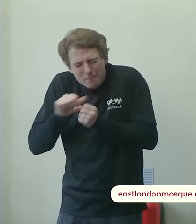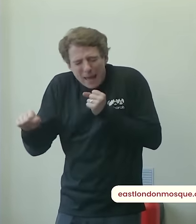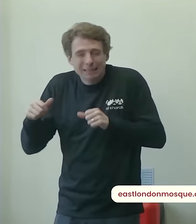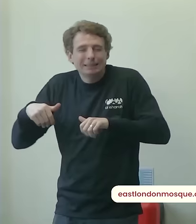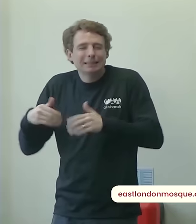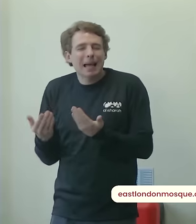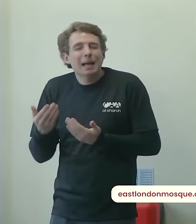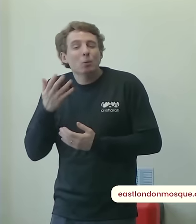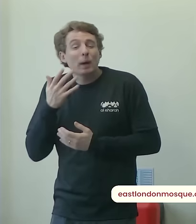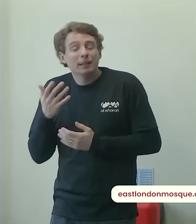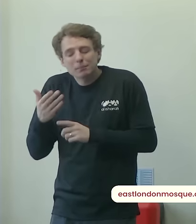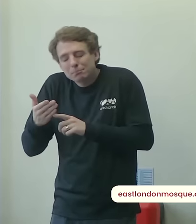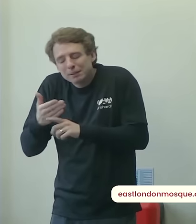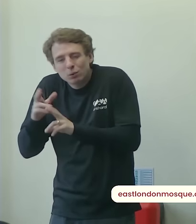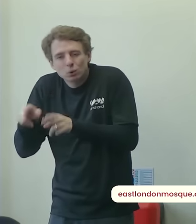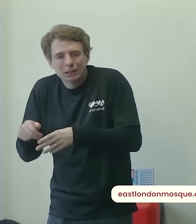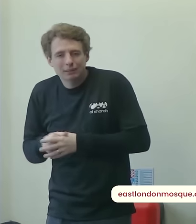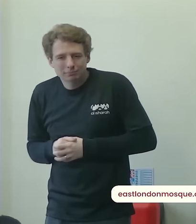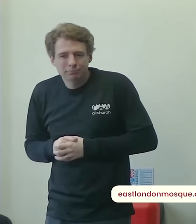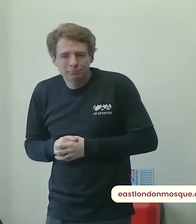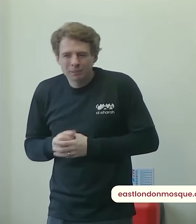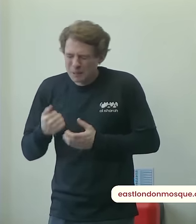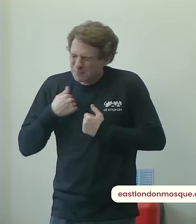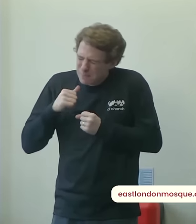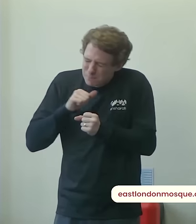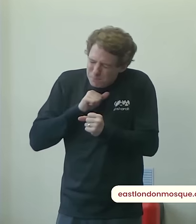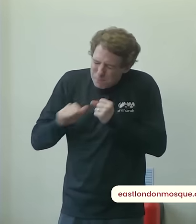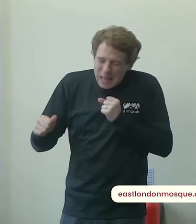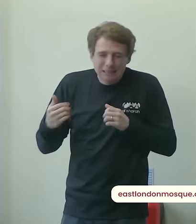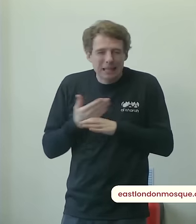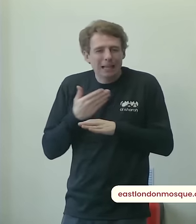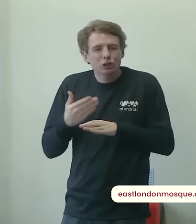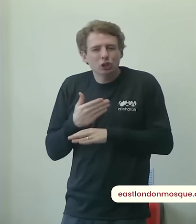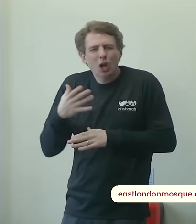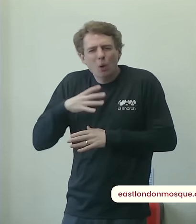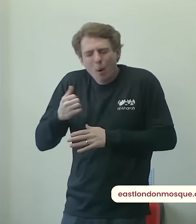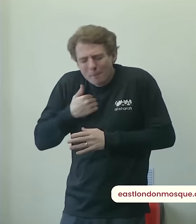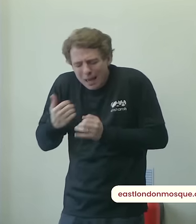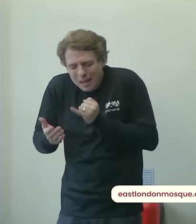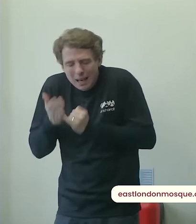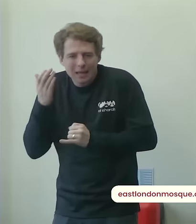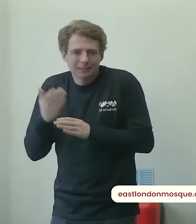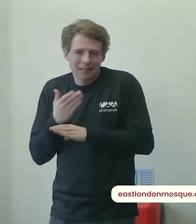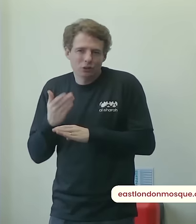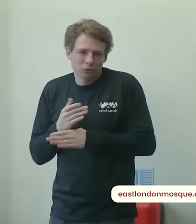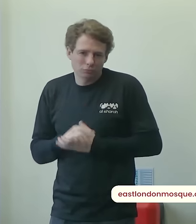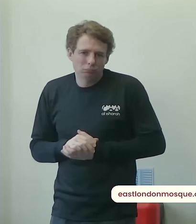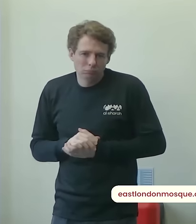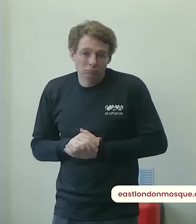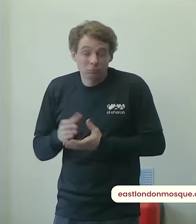last deeds that i engage in and this is why please make this dua constantly oh allah take me with iman